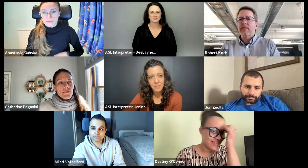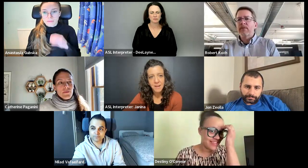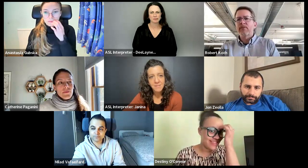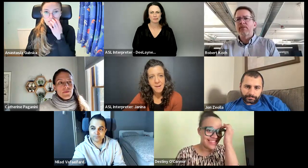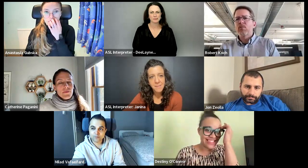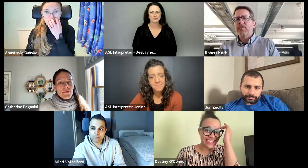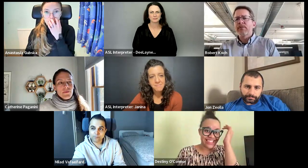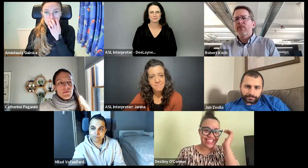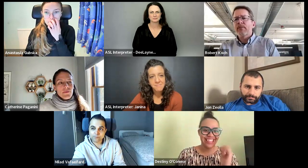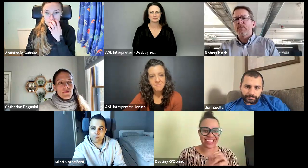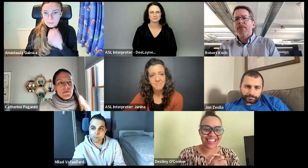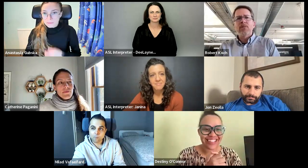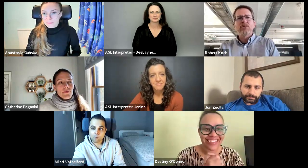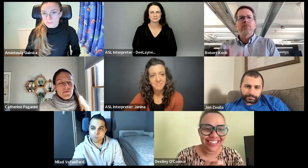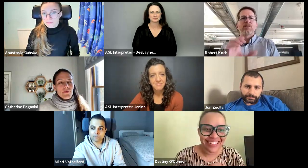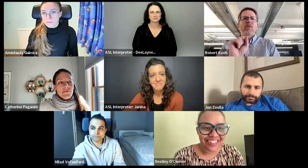Are you ready, Rob?